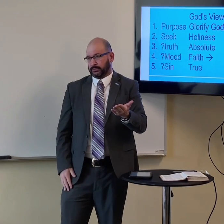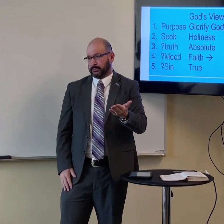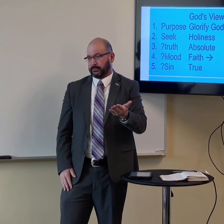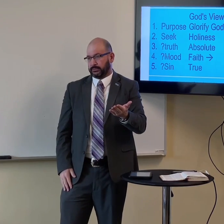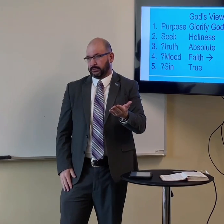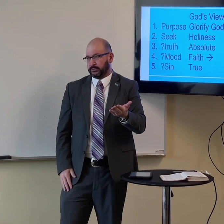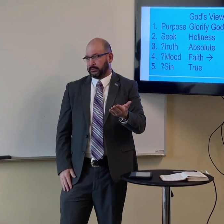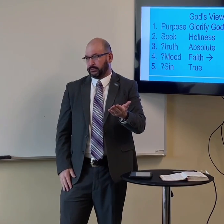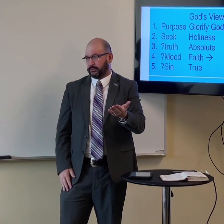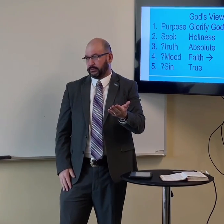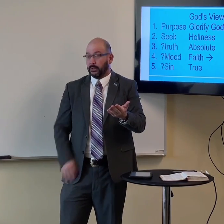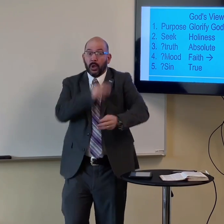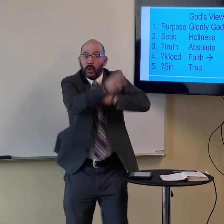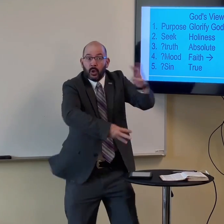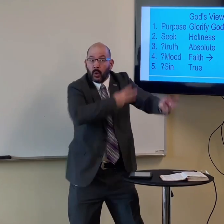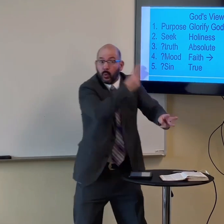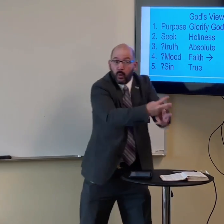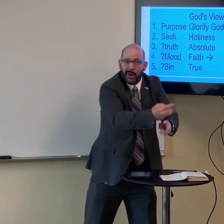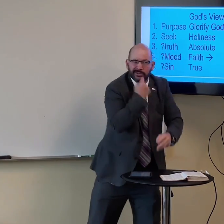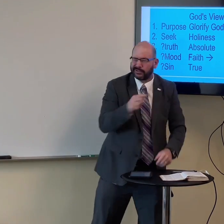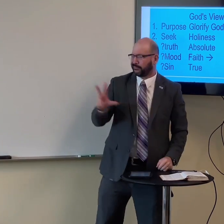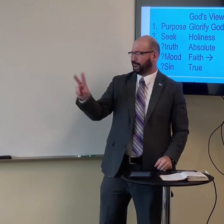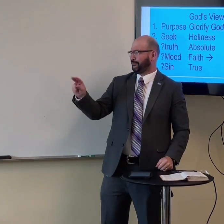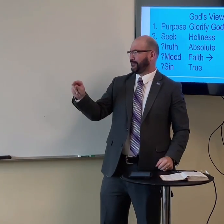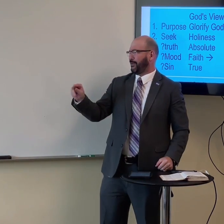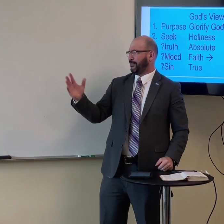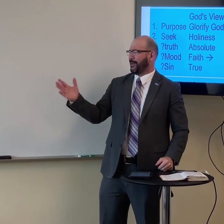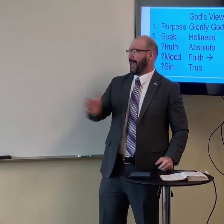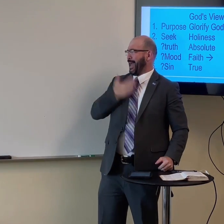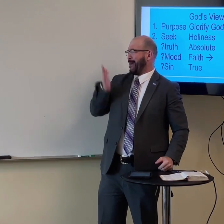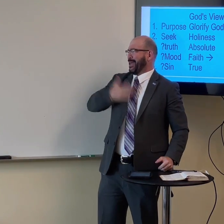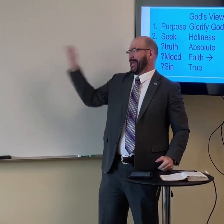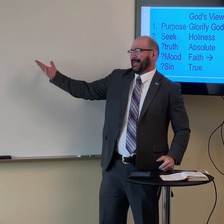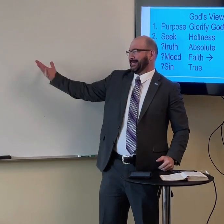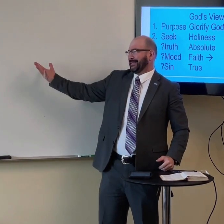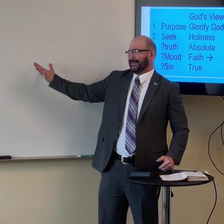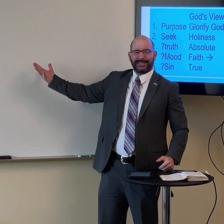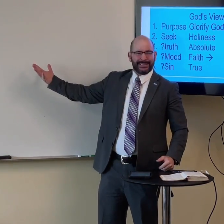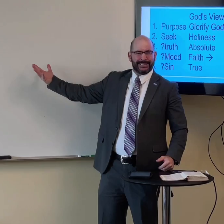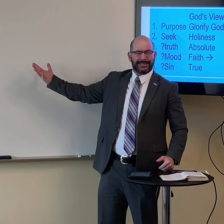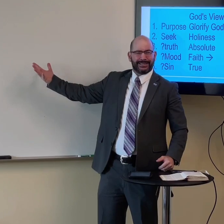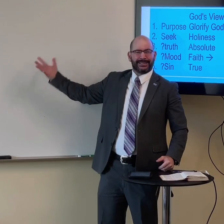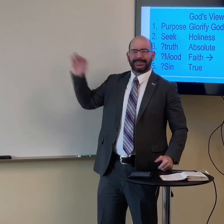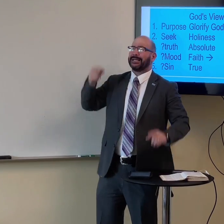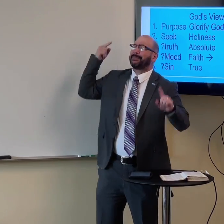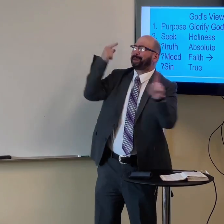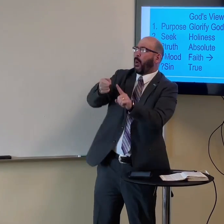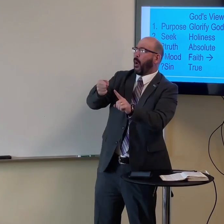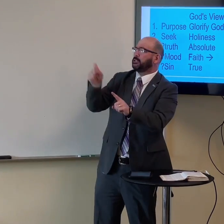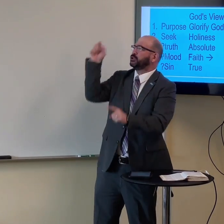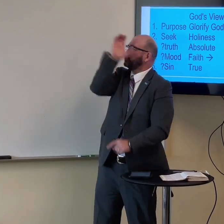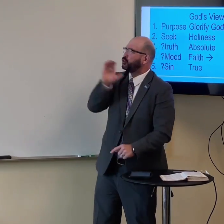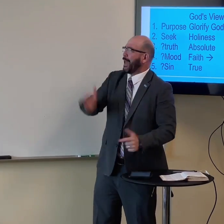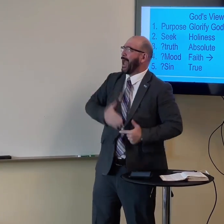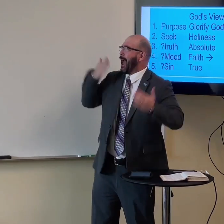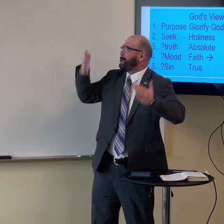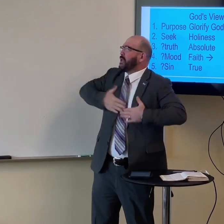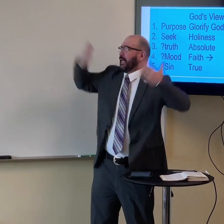Holiness, according to God. The world says, no, happiness is the, the goal. The point,